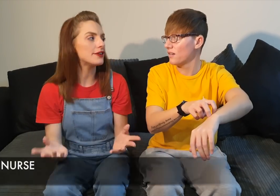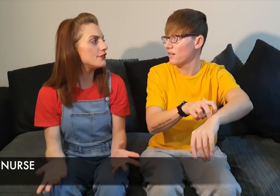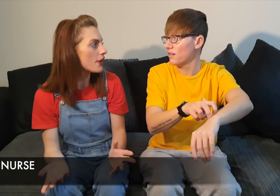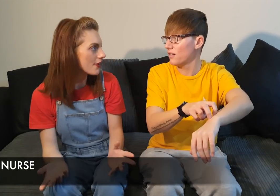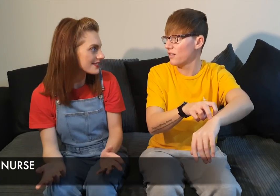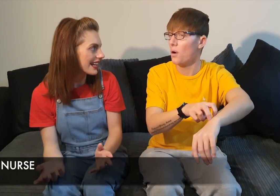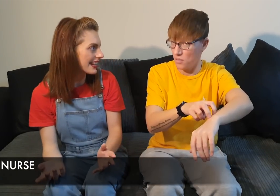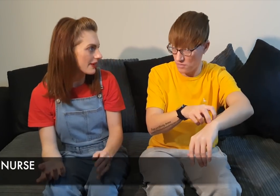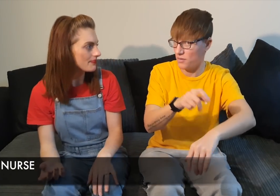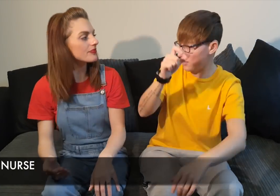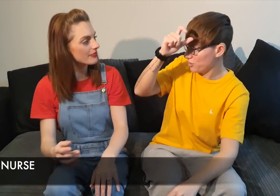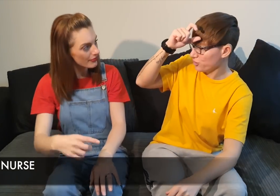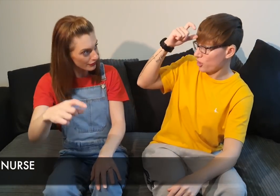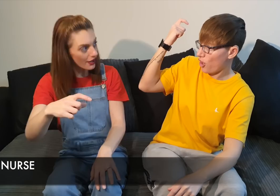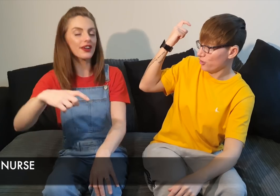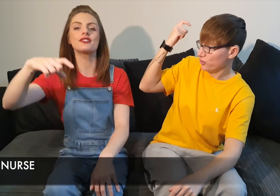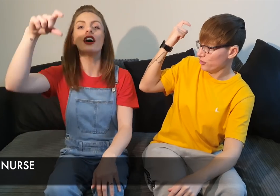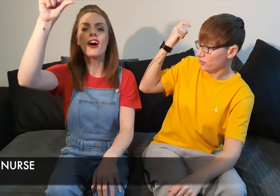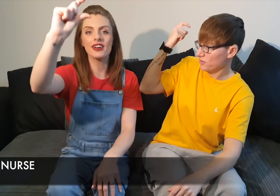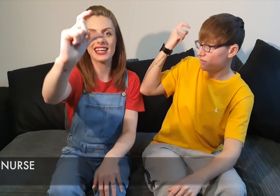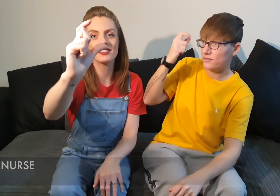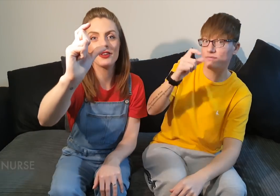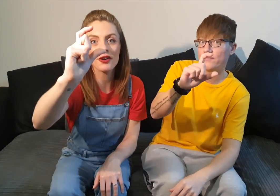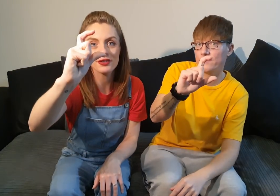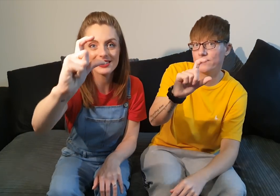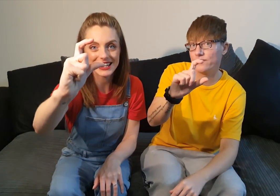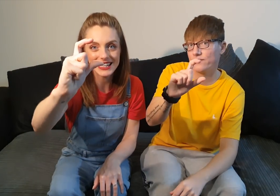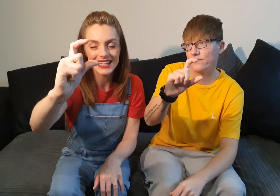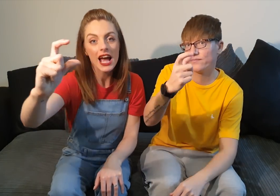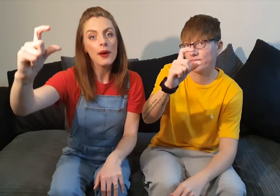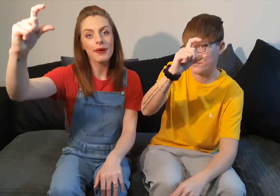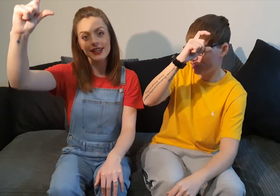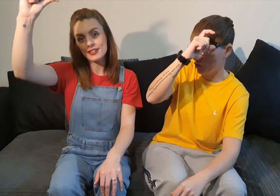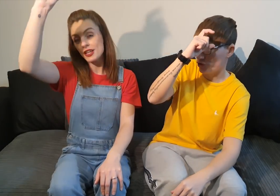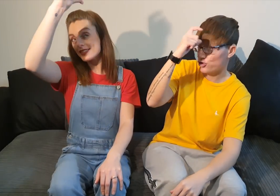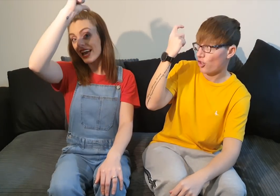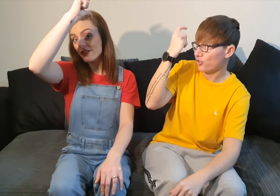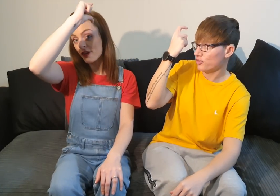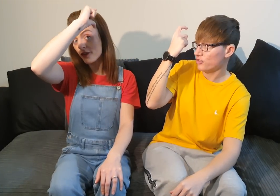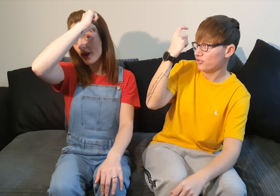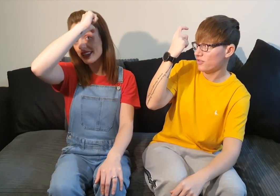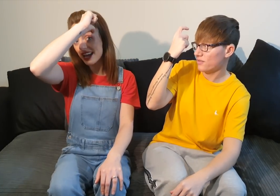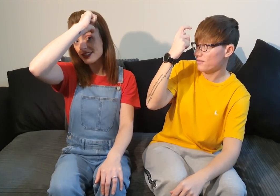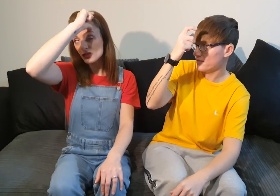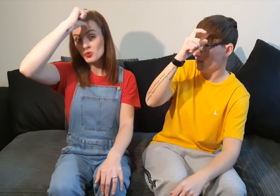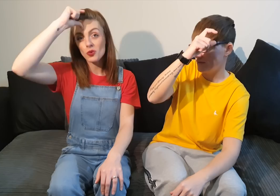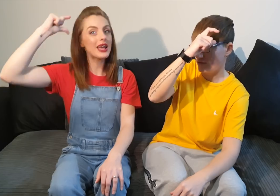nurse Kellyanne nurse okay so you've got your C bring it to the side of your forehead and swipe